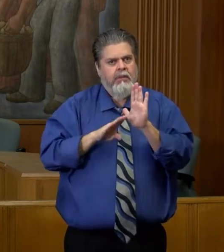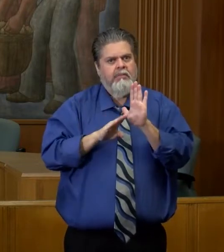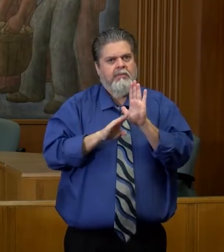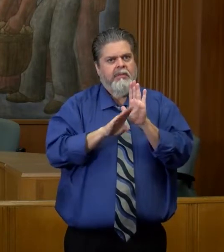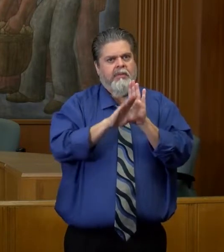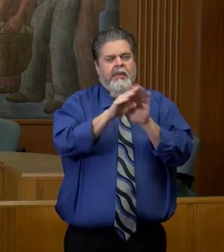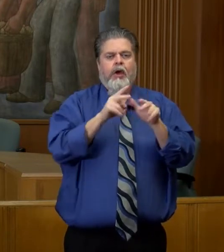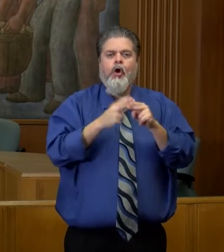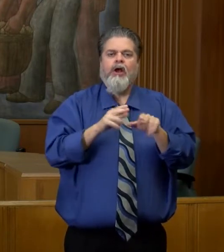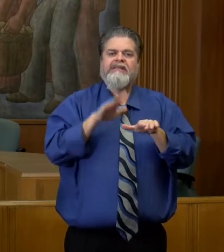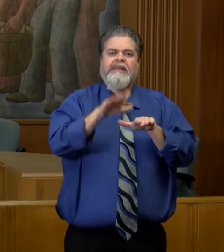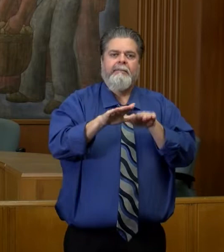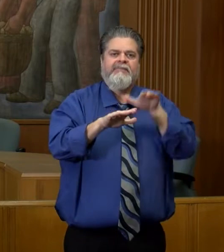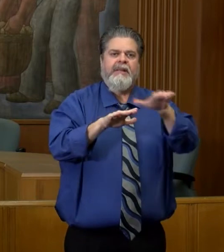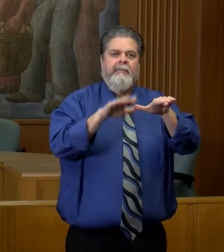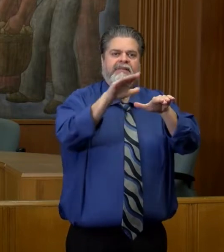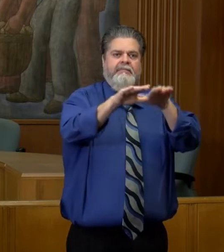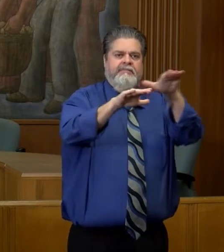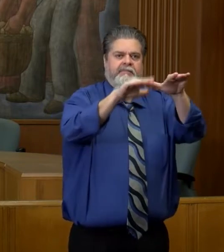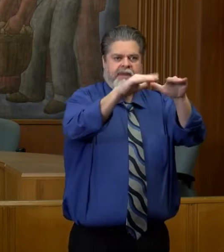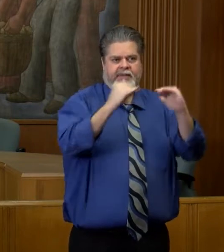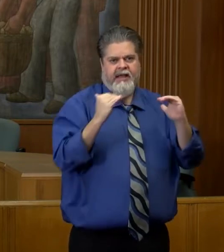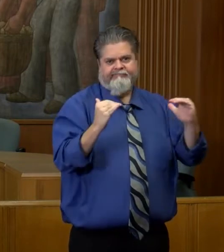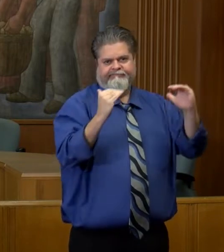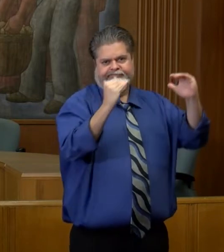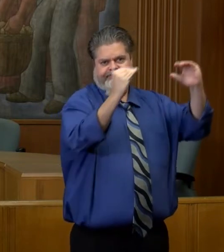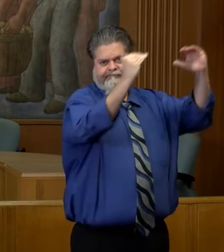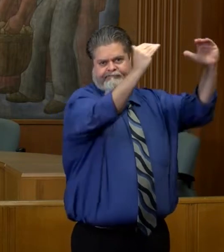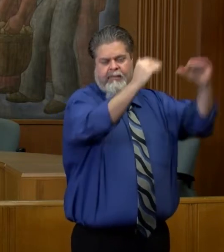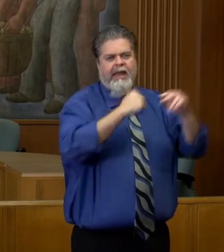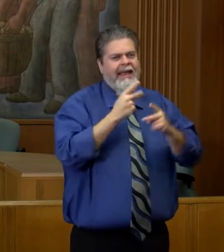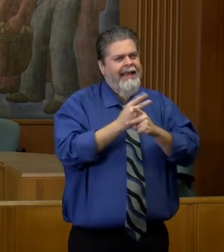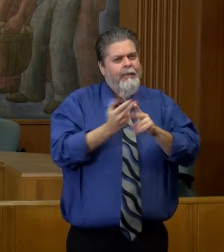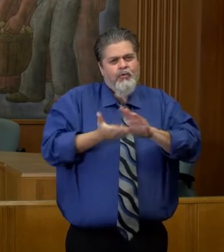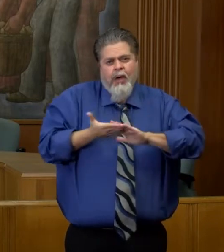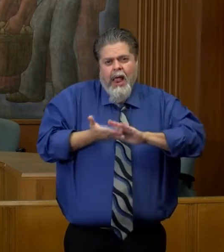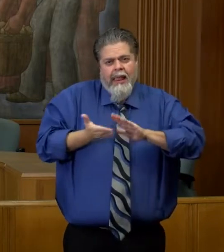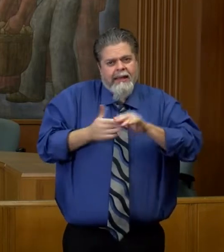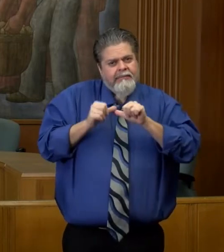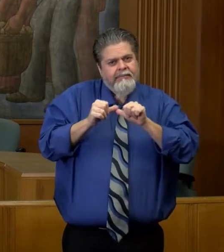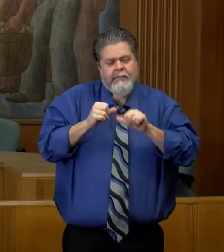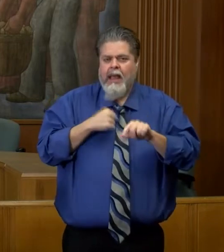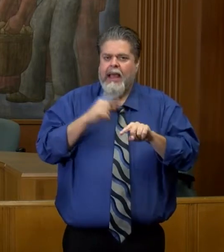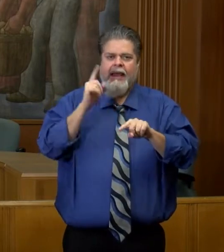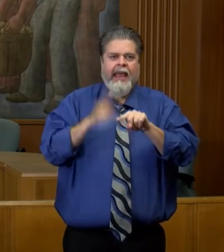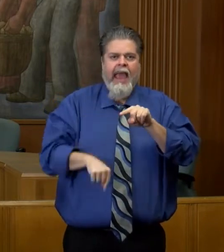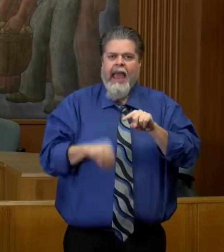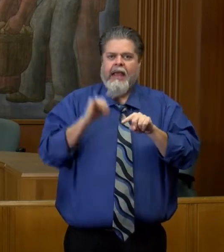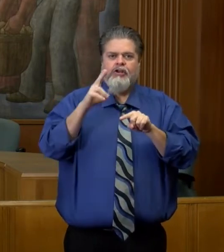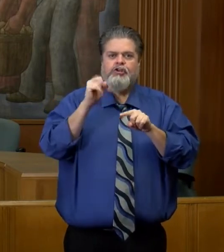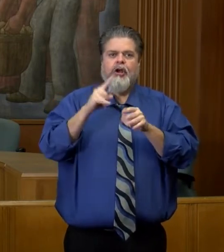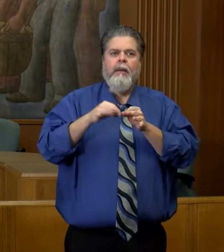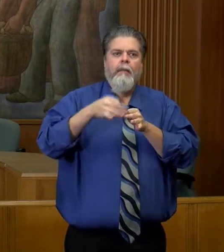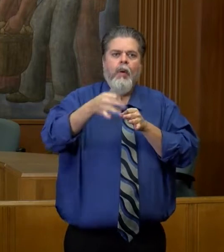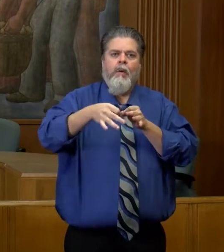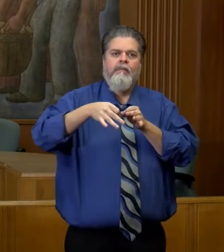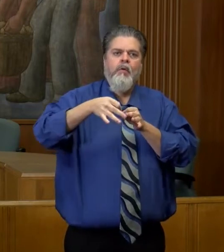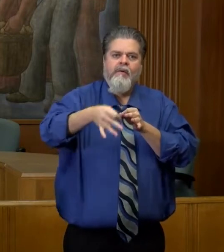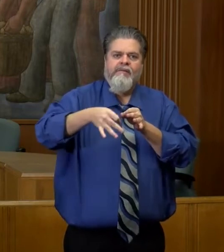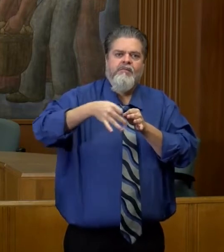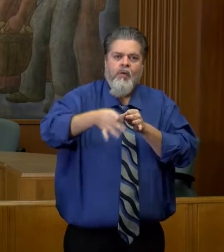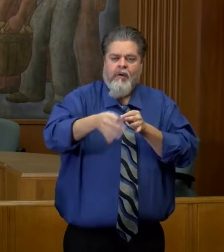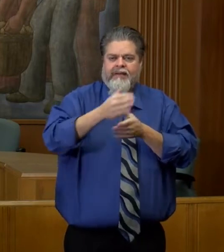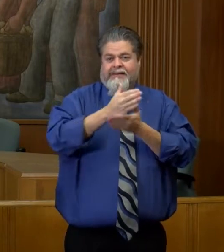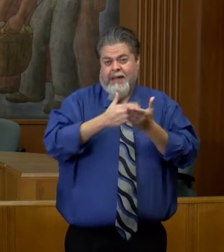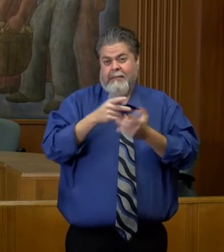so we're trying to keep as many things open, as many things running at all times, because we can't just keep deferring that care. We've got to make